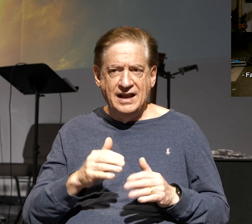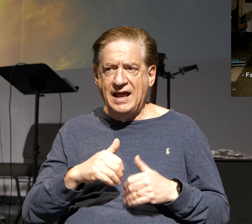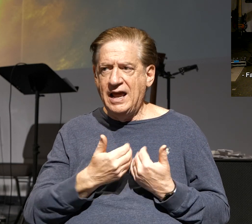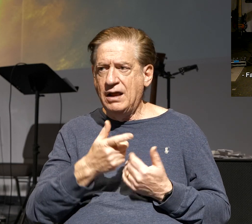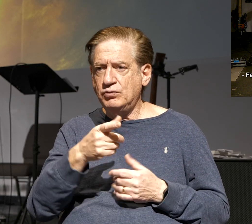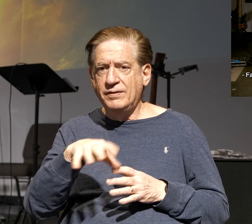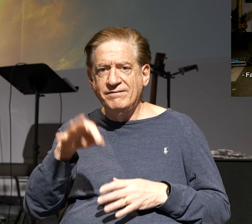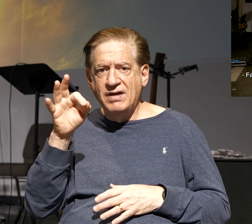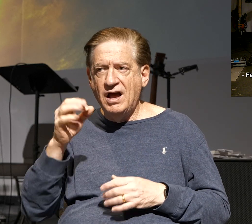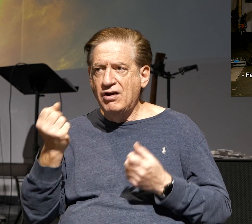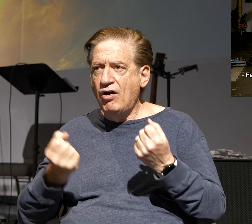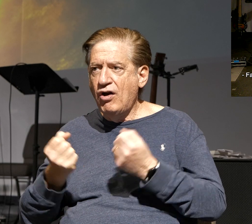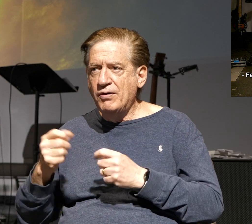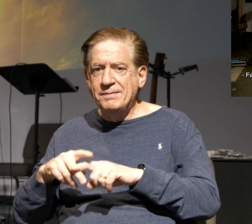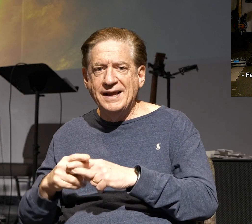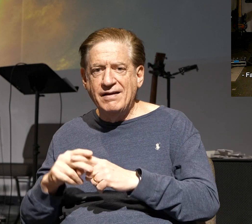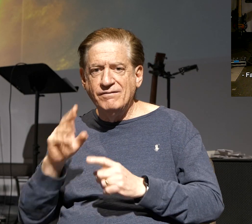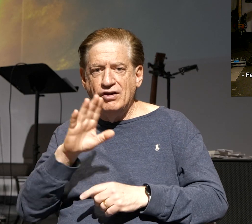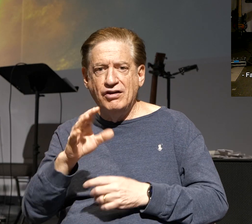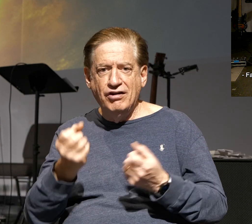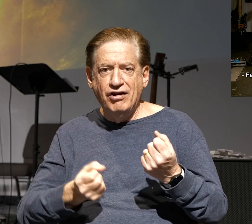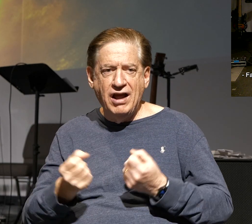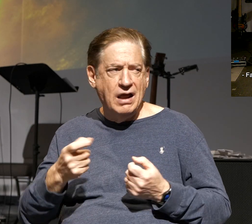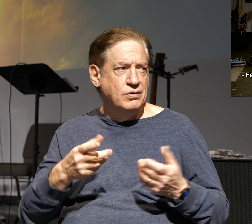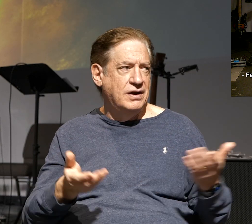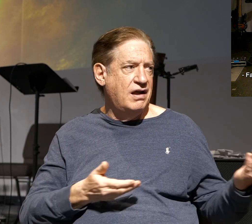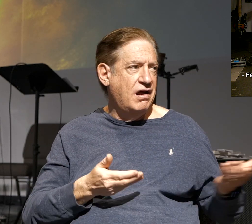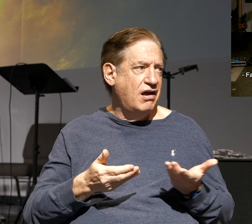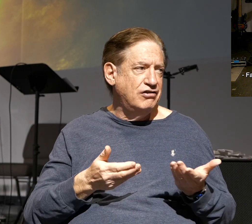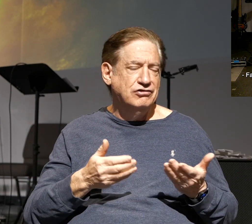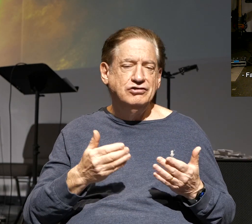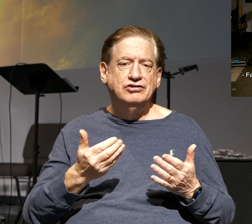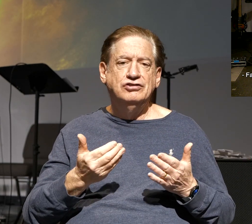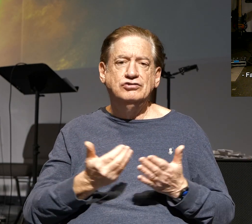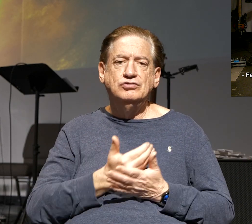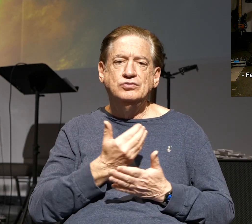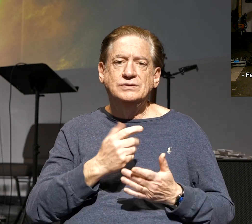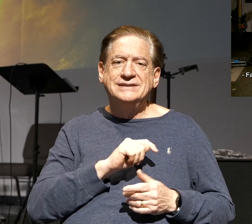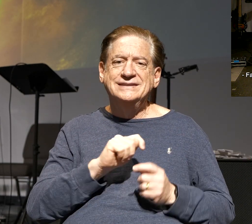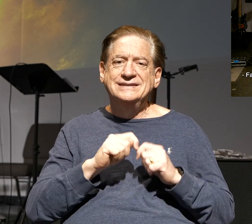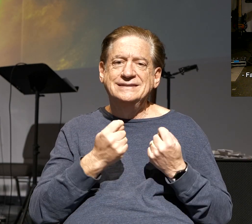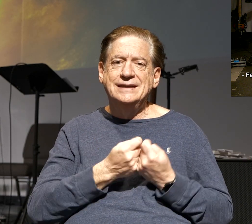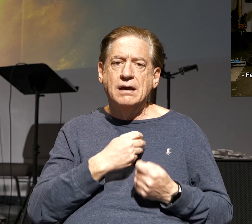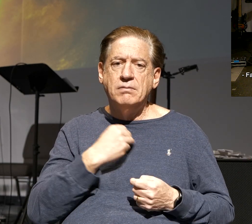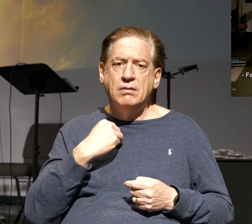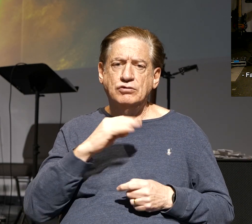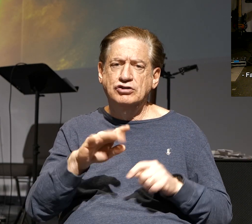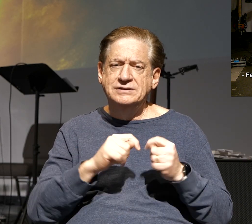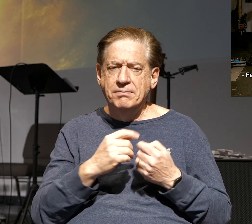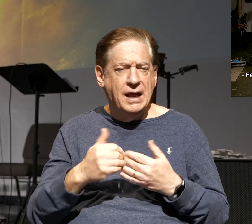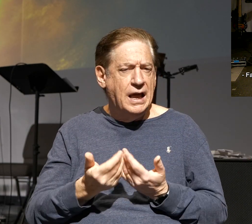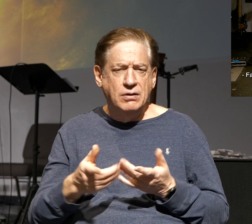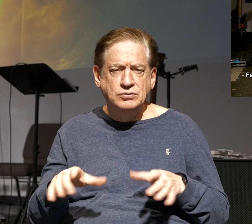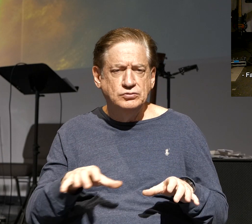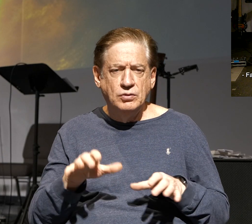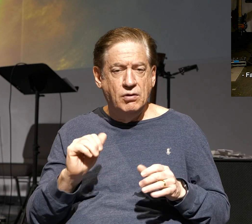find an auto mechanic for your car? How do you hire a new key member to your team? How do you do these things? Essentially, they're all the same